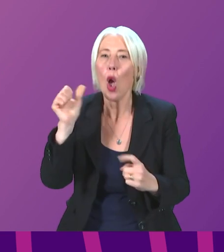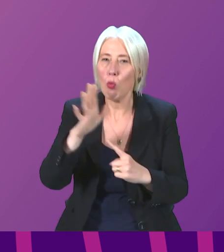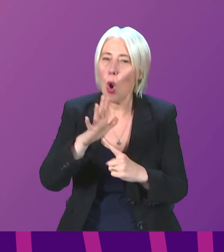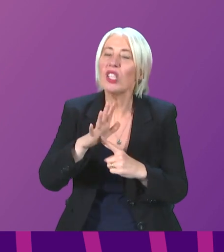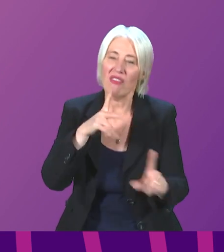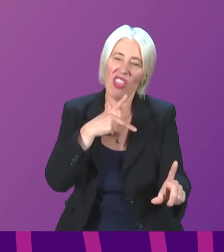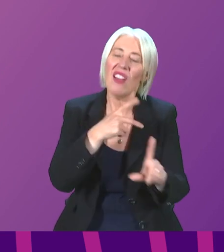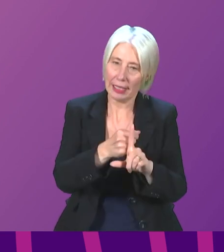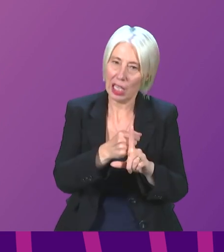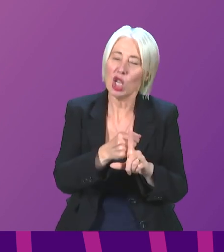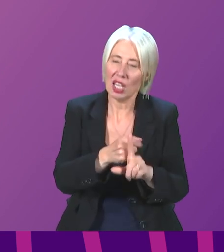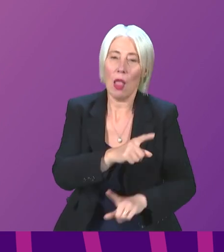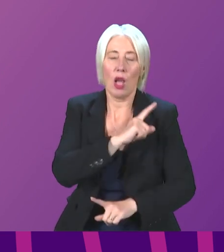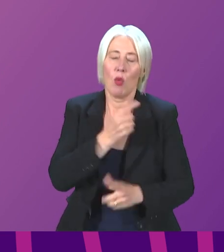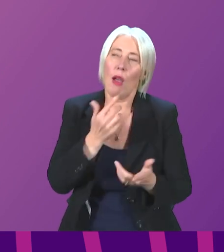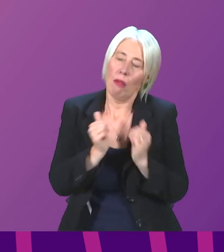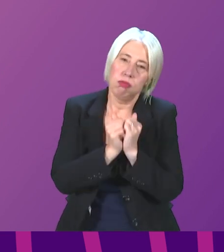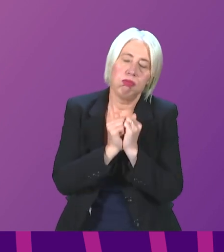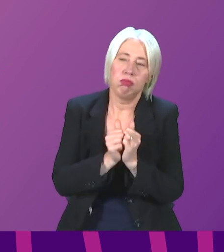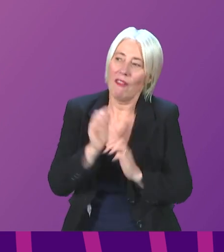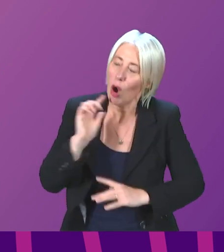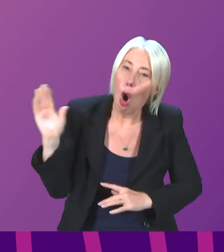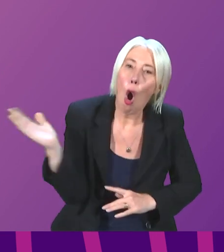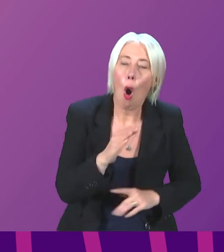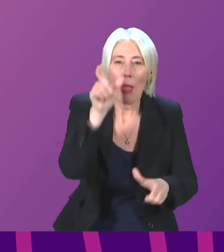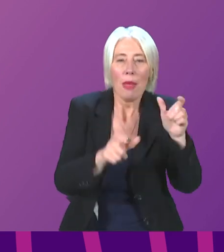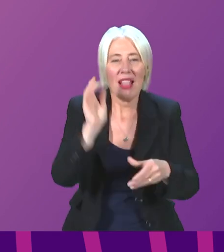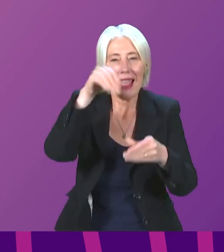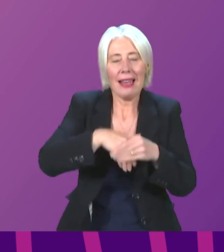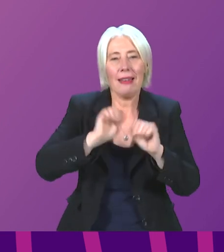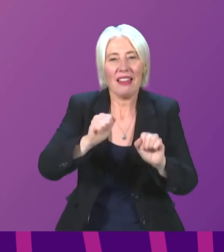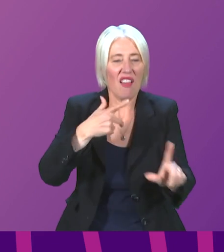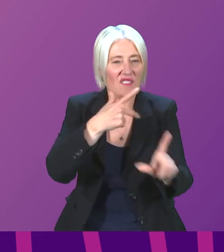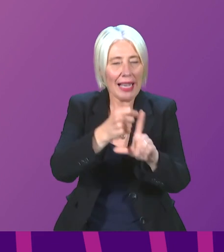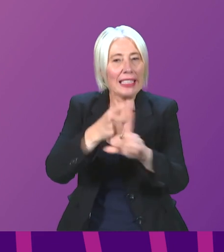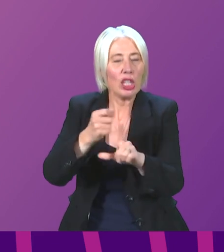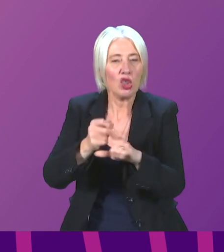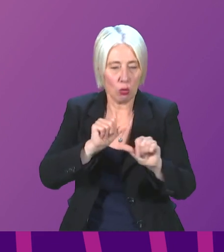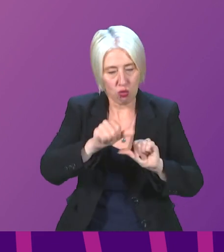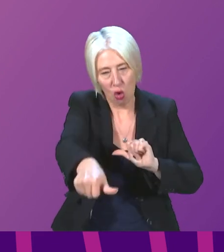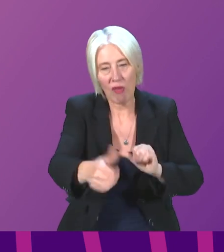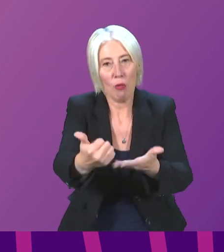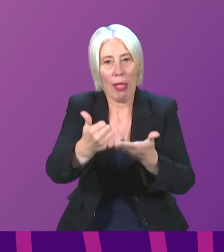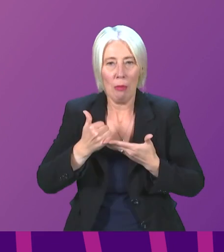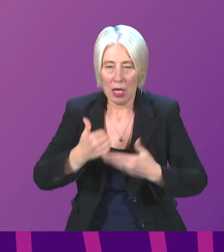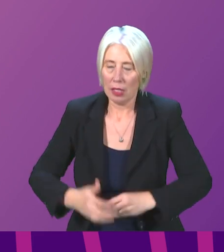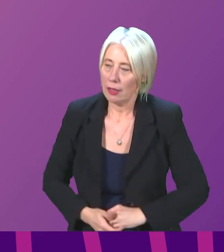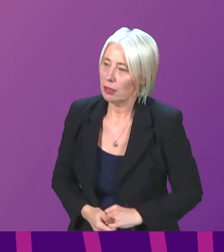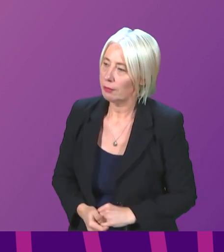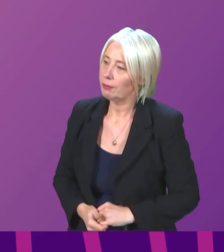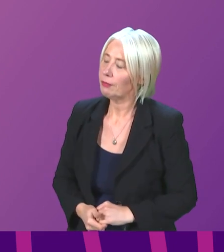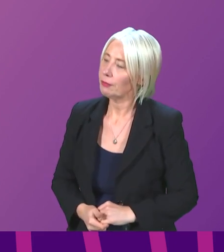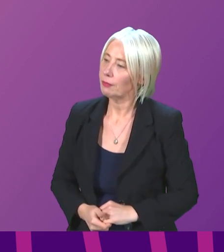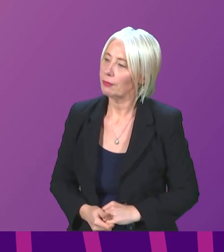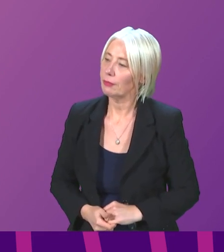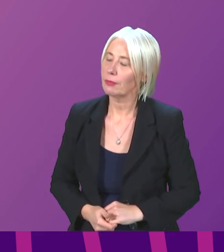vaccination programme. that's why I'm so grateful for every single member of that vaccination programme that is helping us with this winter programme. Paul O'Kane